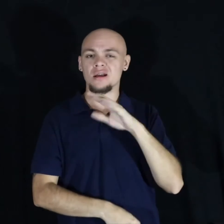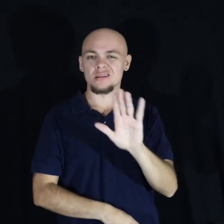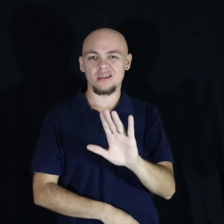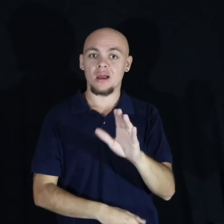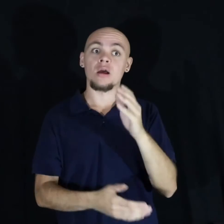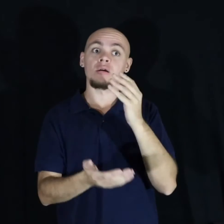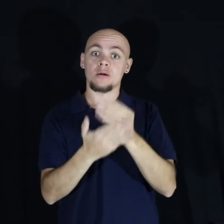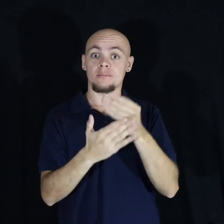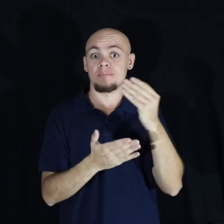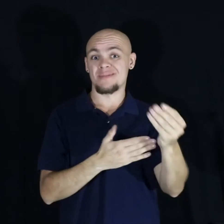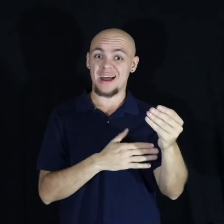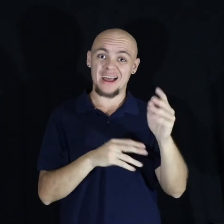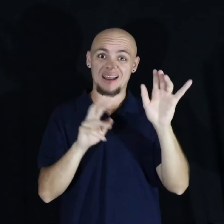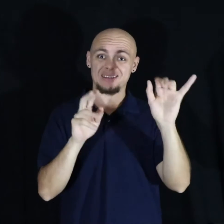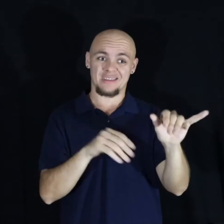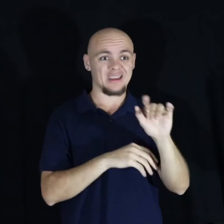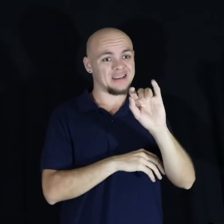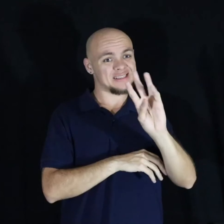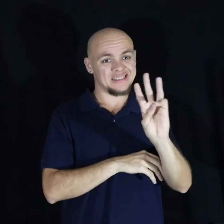buy the Sixers.